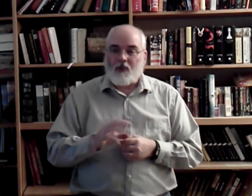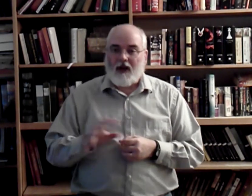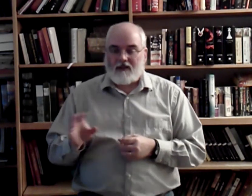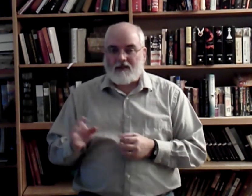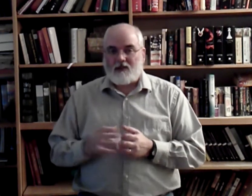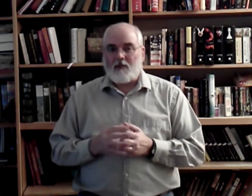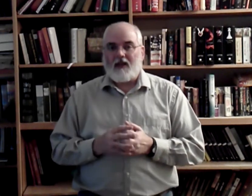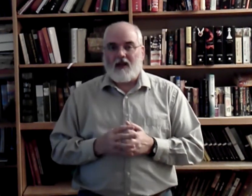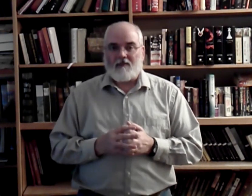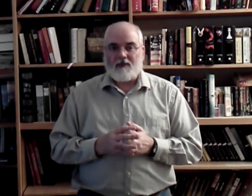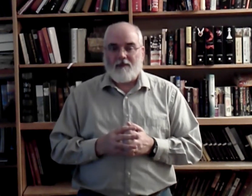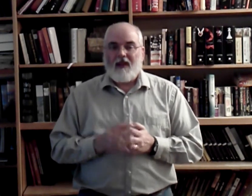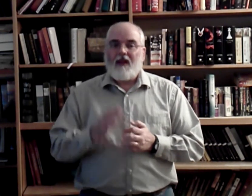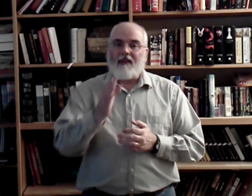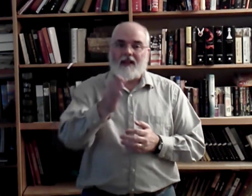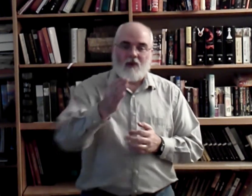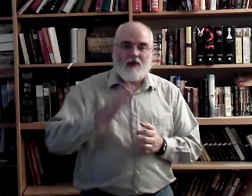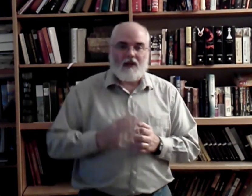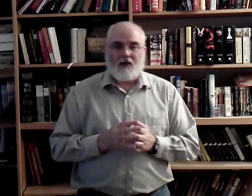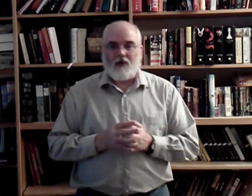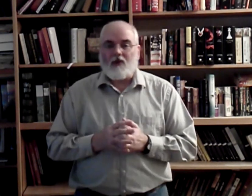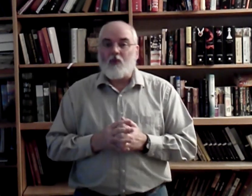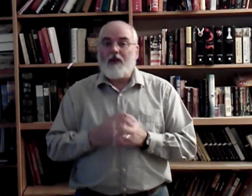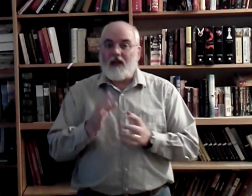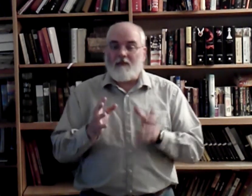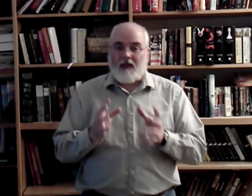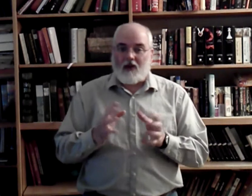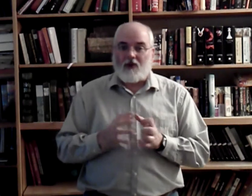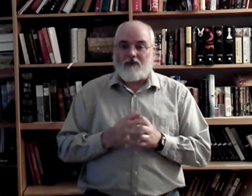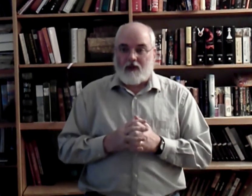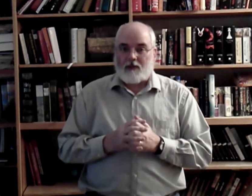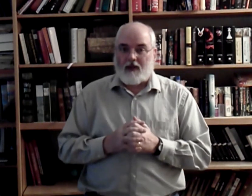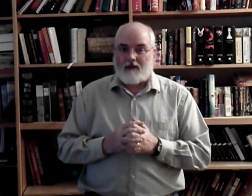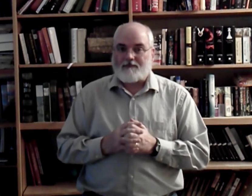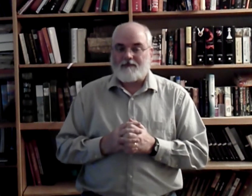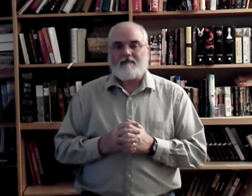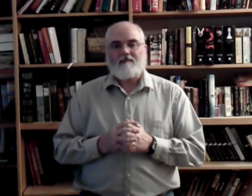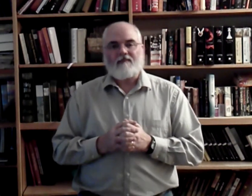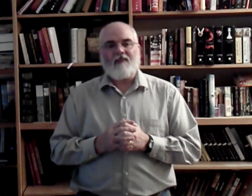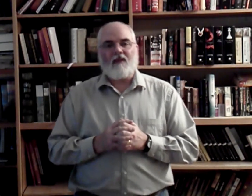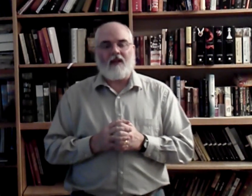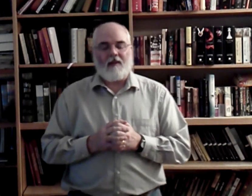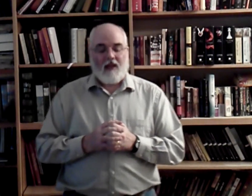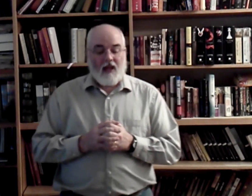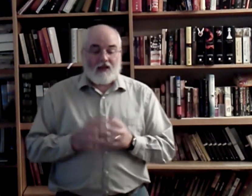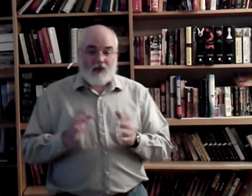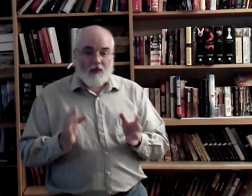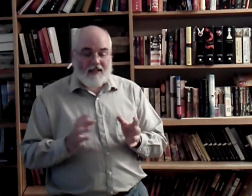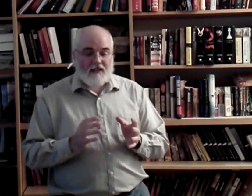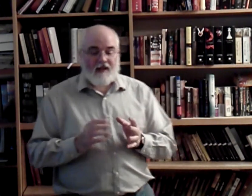practiced it so many times. That's what you need to do to really be a good fingerspeller, okay? So, with that said,